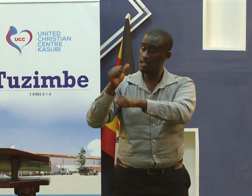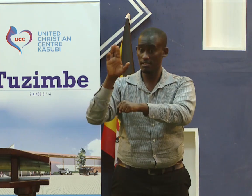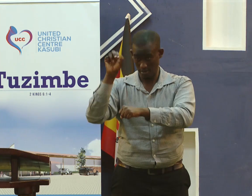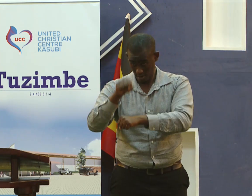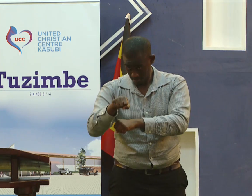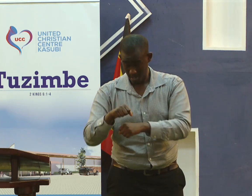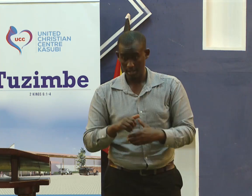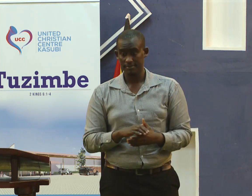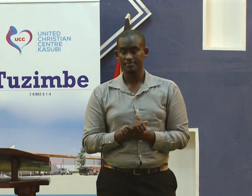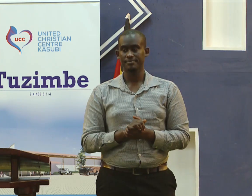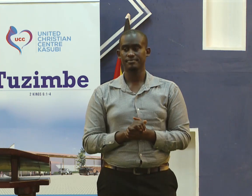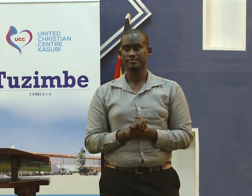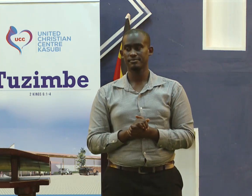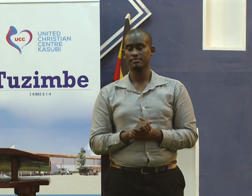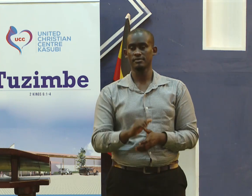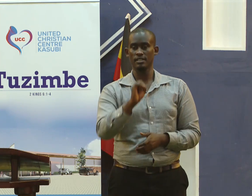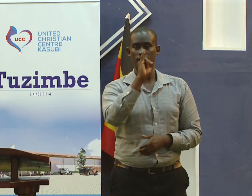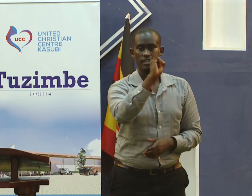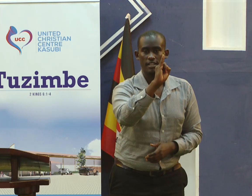truthfully you can be better than them